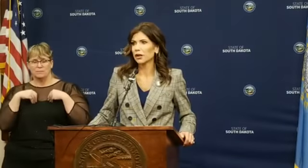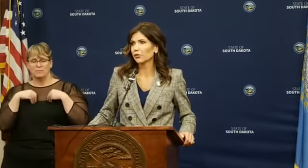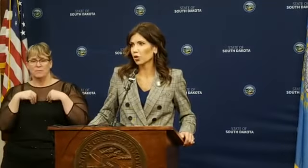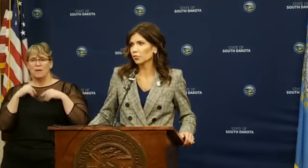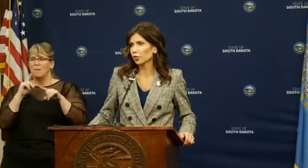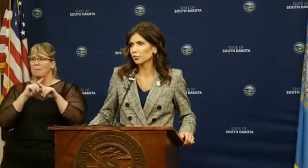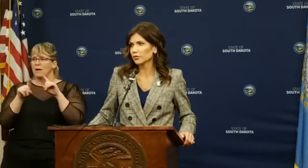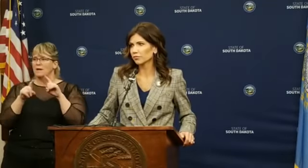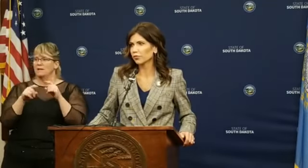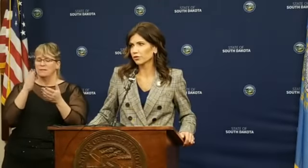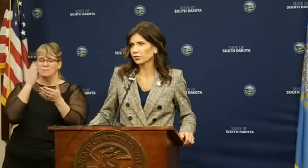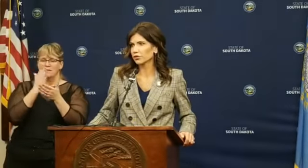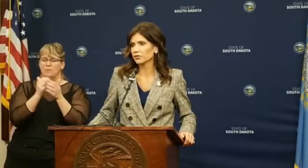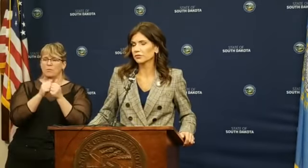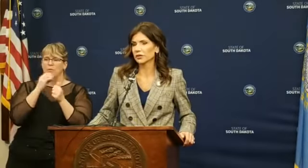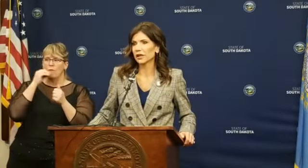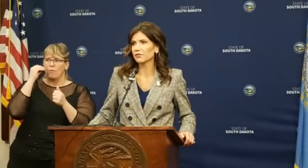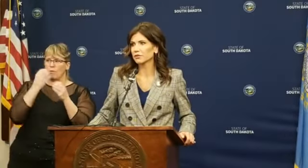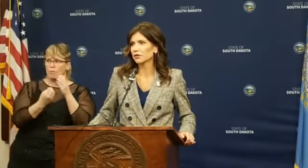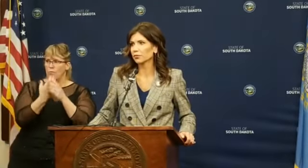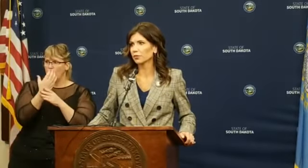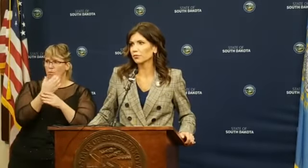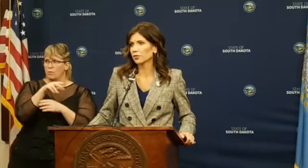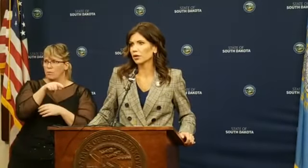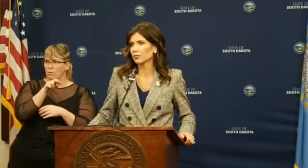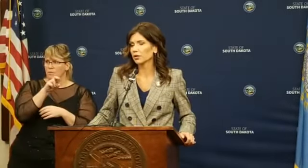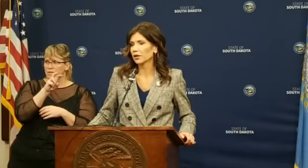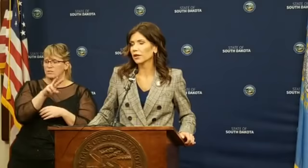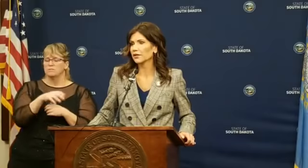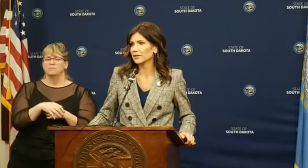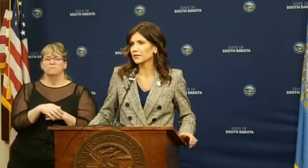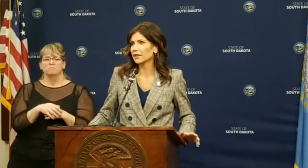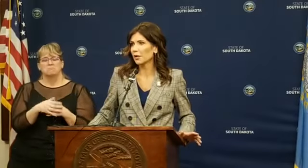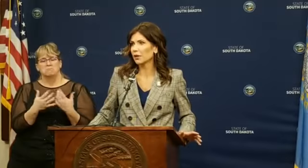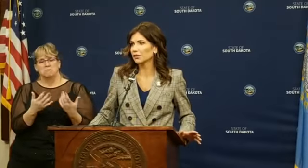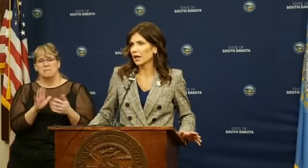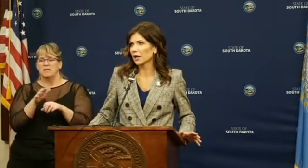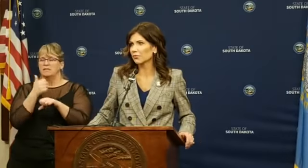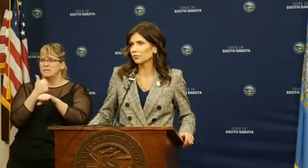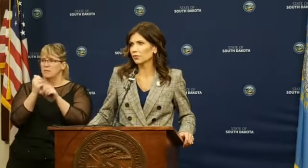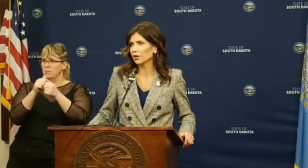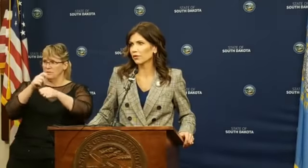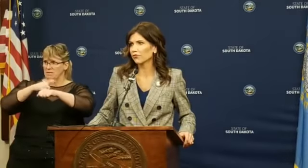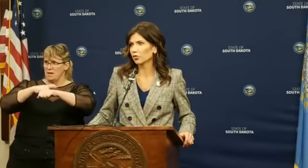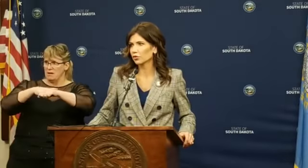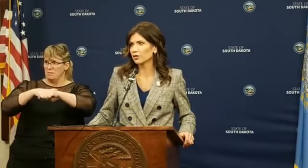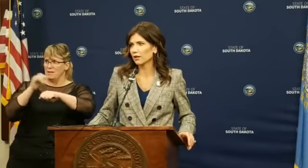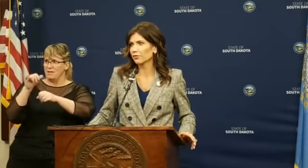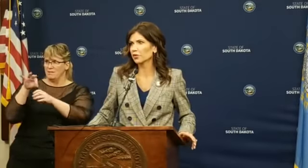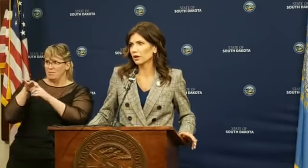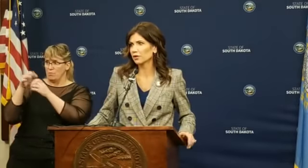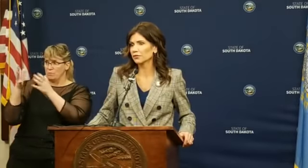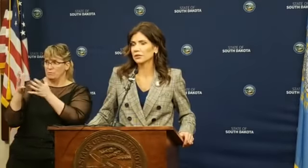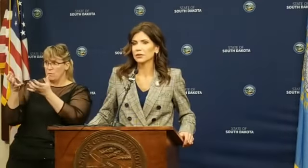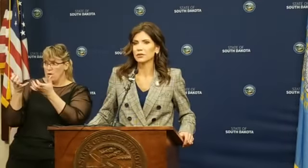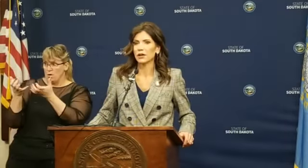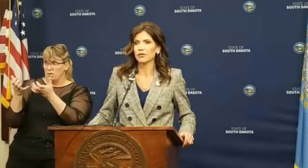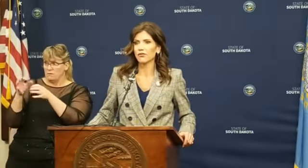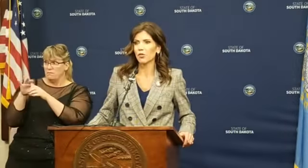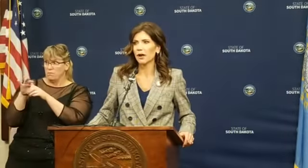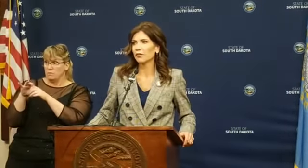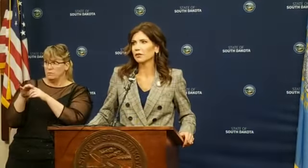It took out the homegrown provisions. It gave us a little bit... It set it up on time, like the voters had voted on,